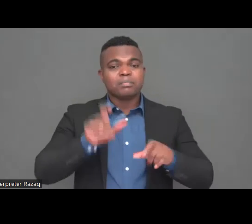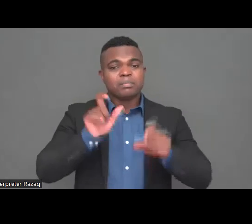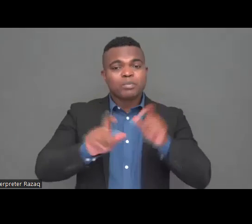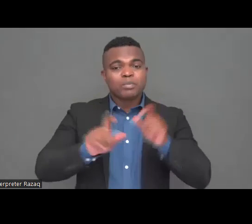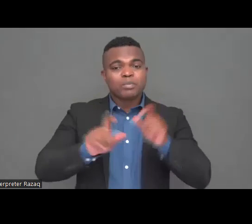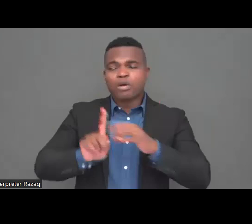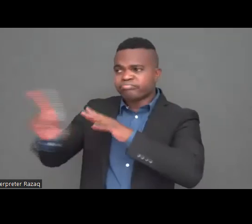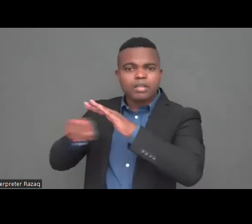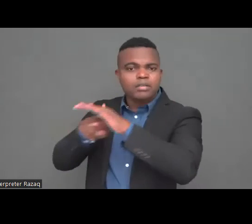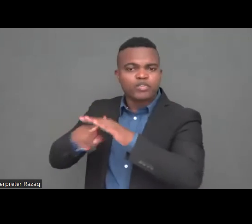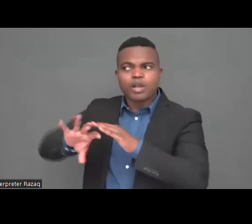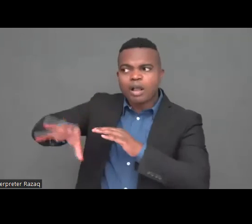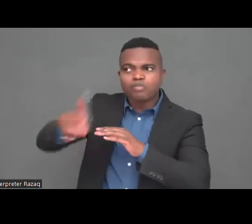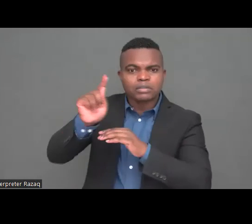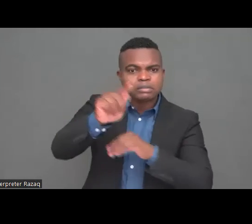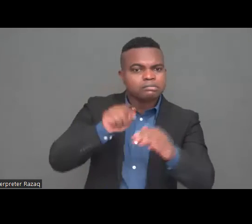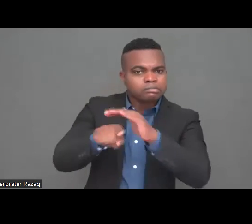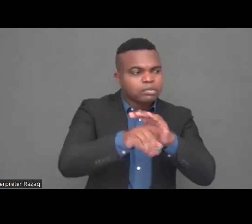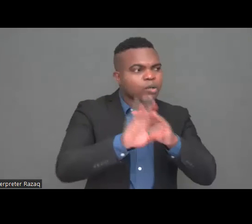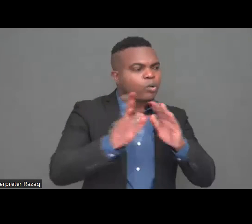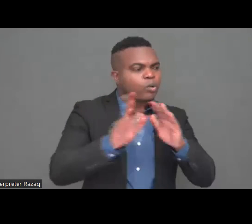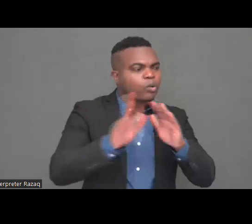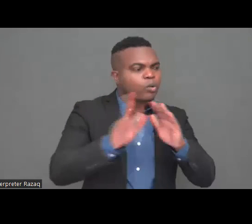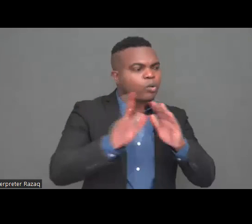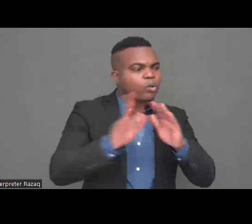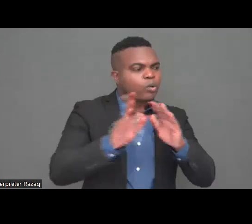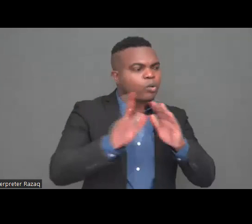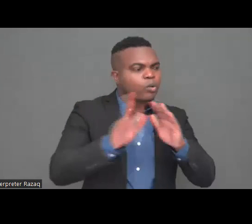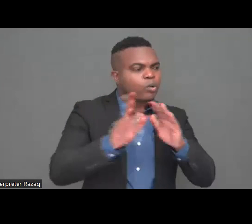care about your war any longer please this